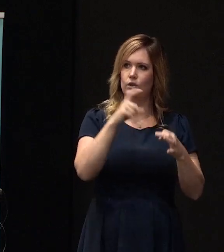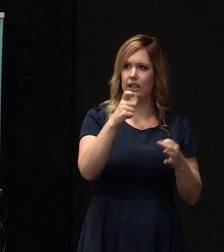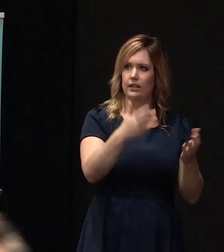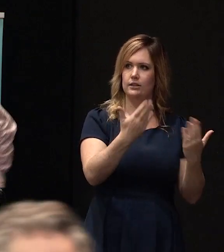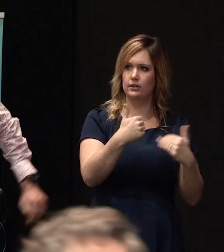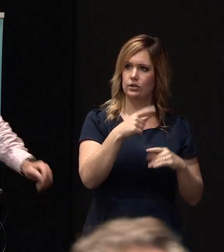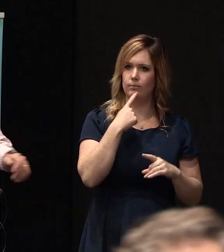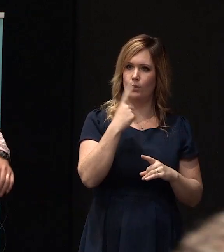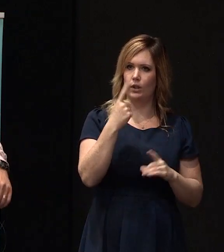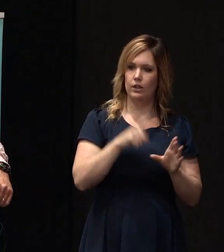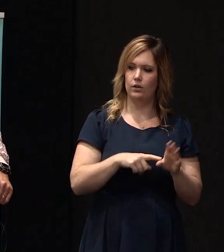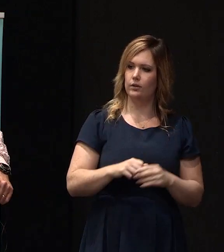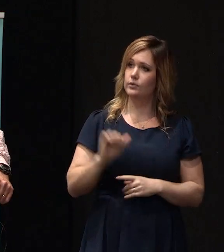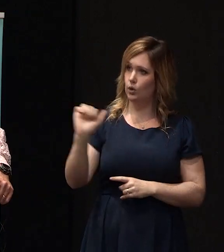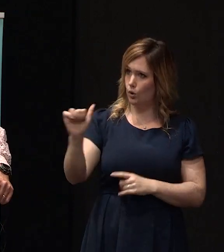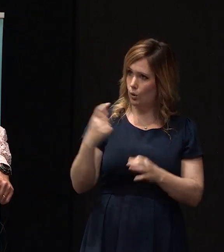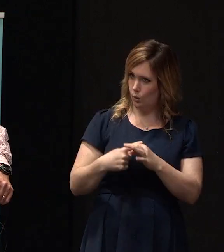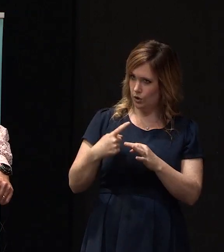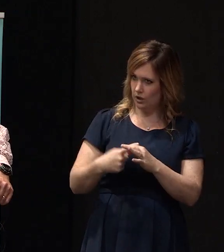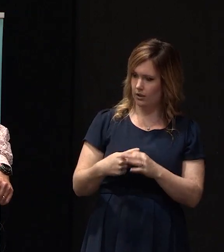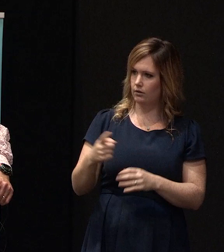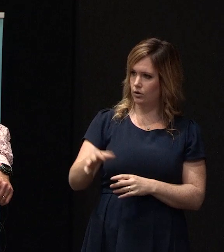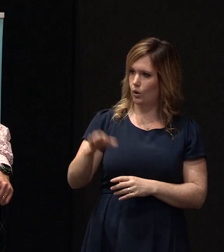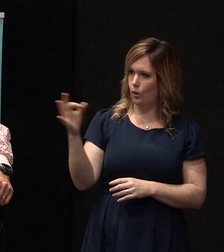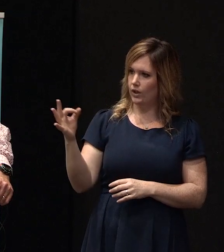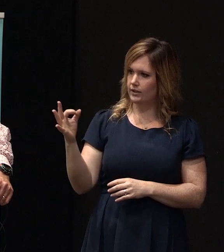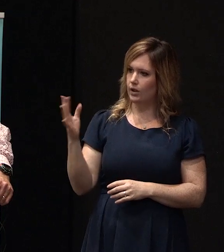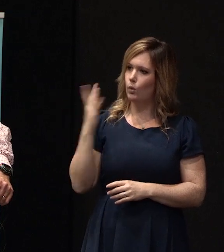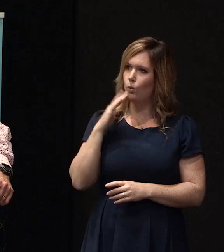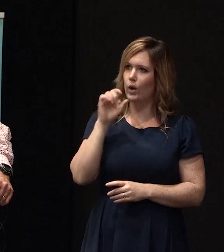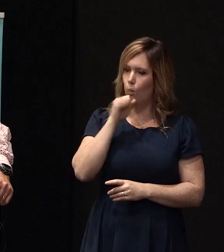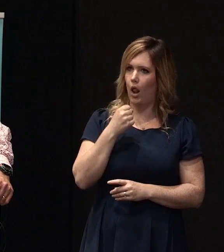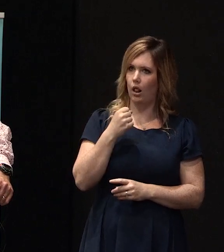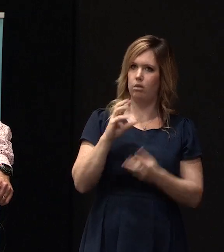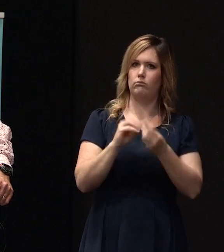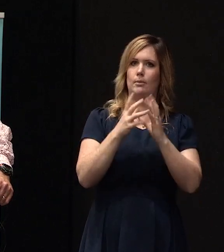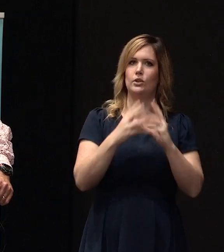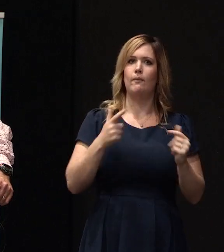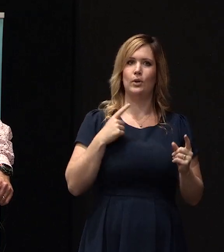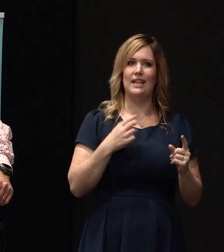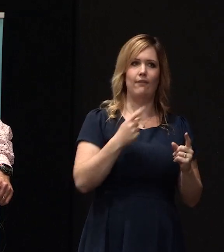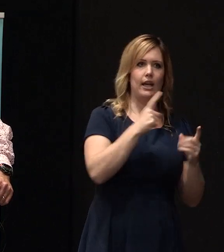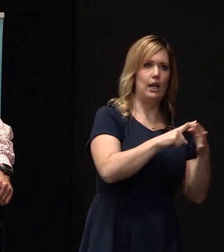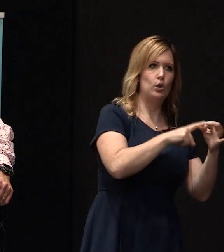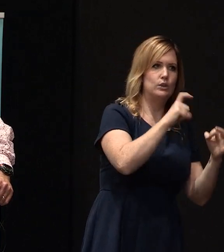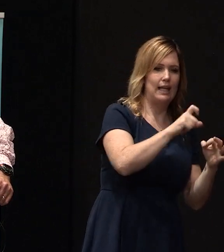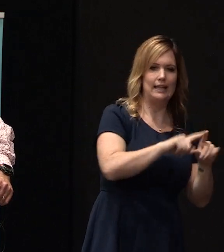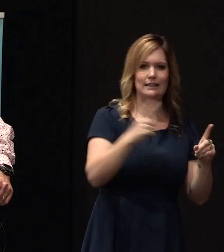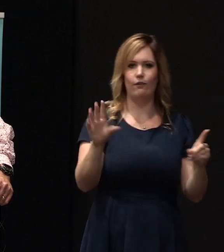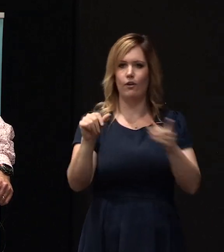year ago, you can repair So the question is in terms of when you're, when are people going to get out of limbo? For people who are stuck between the two, really, that's a question.